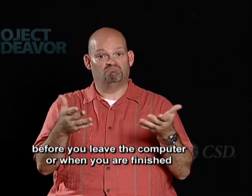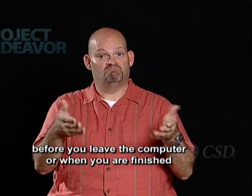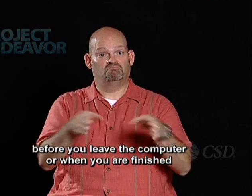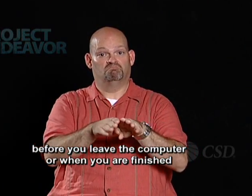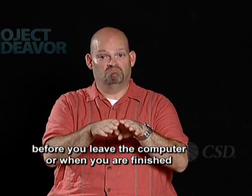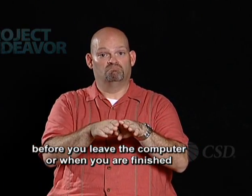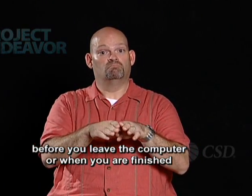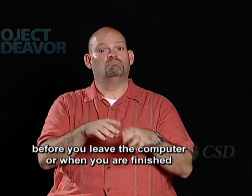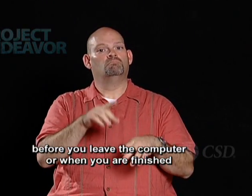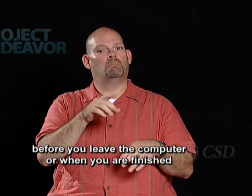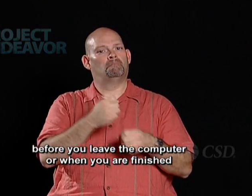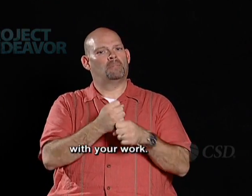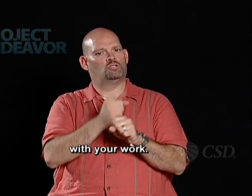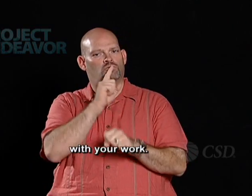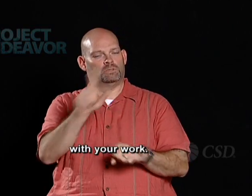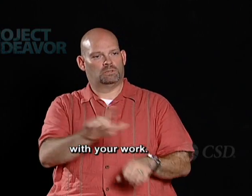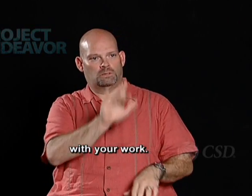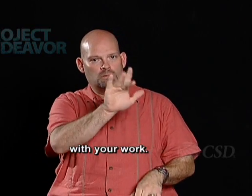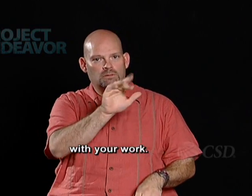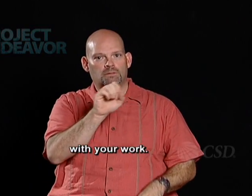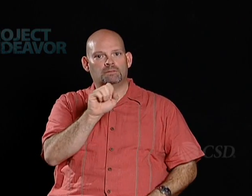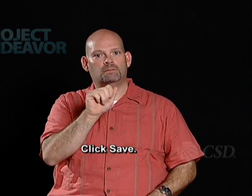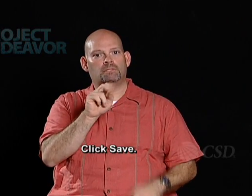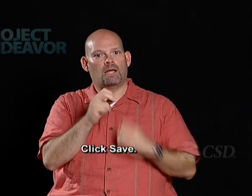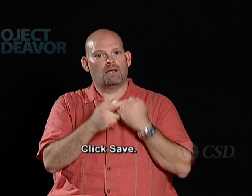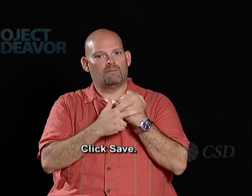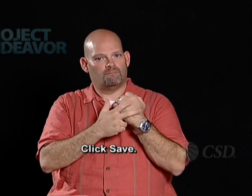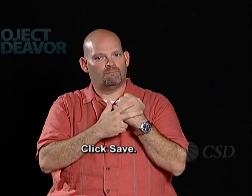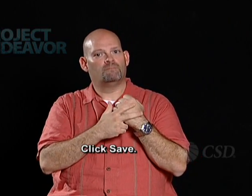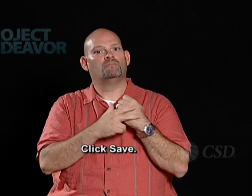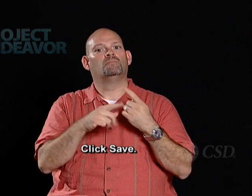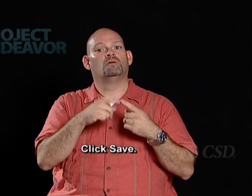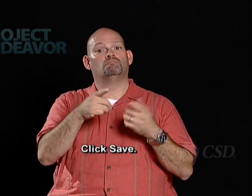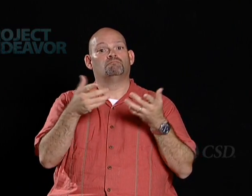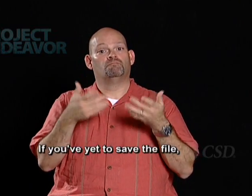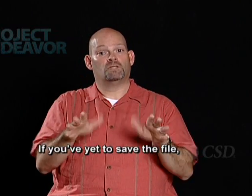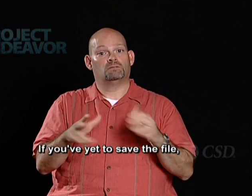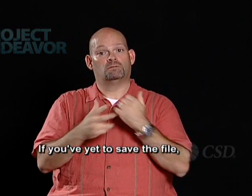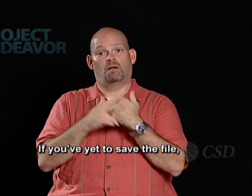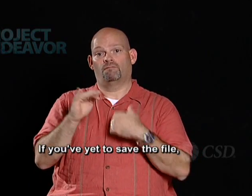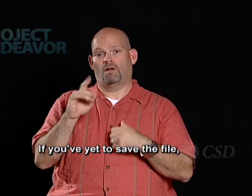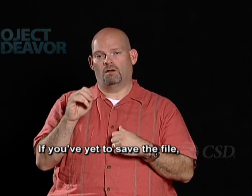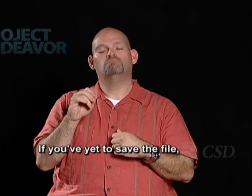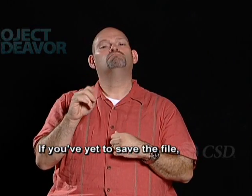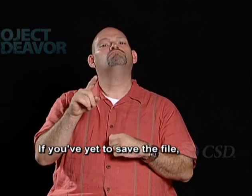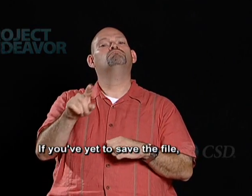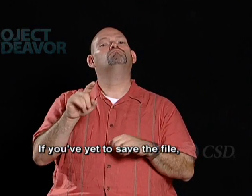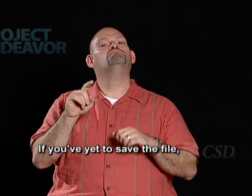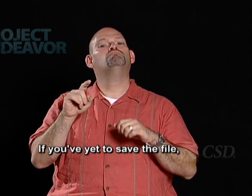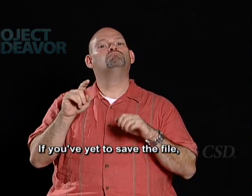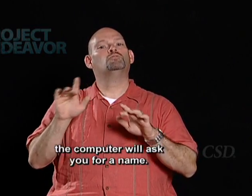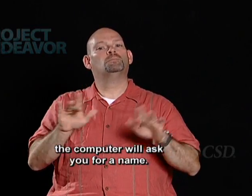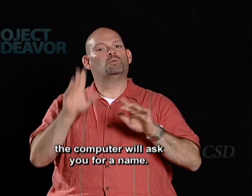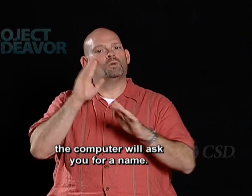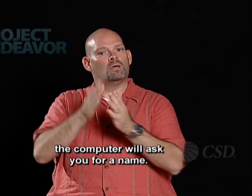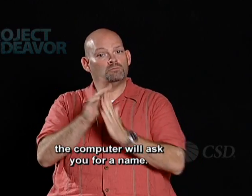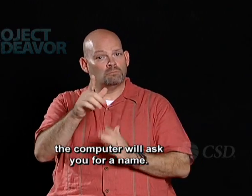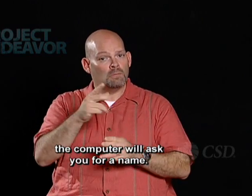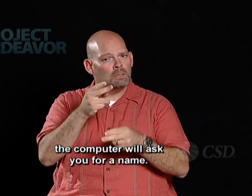computer or when you are finished with your work. Click Save. If you have yet to save the file, the computer will ask